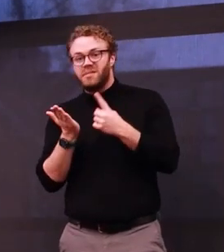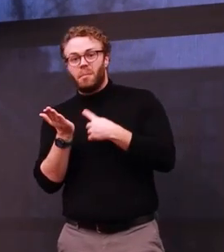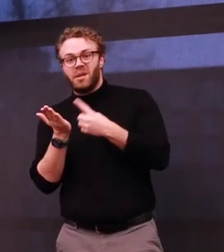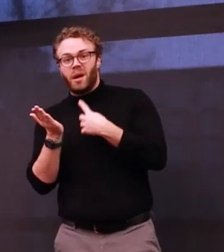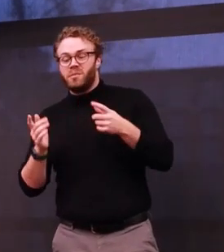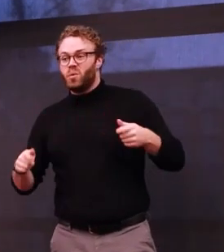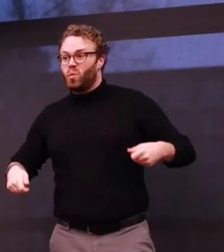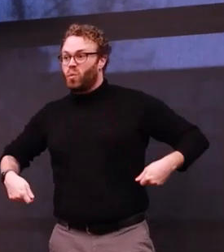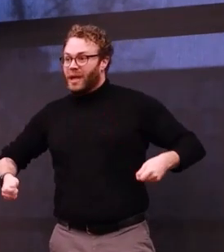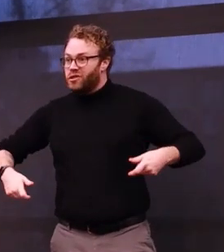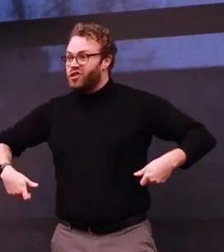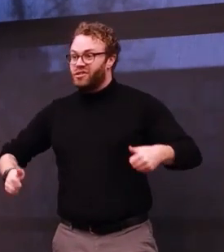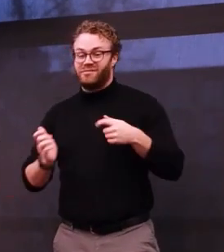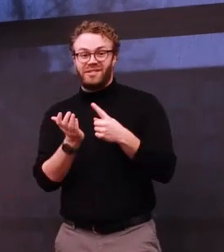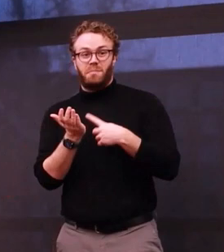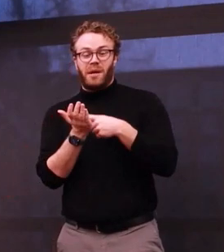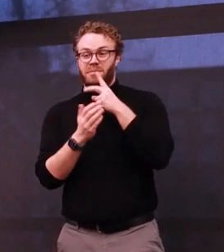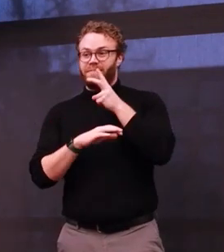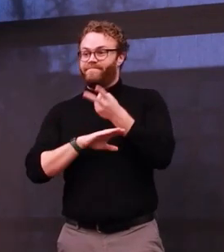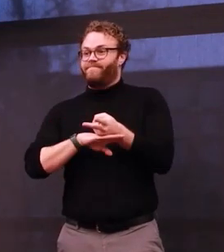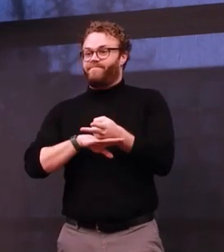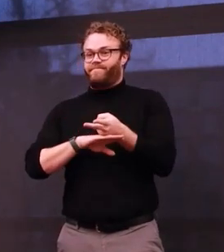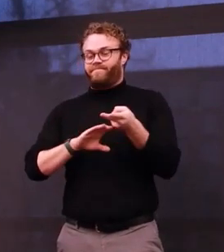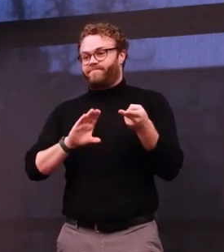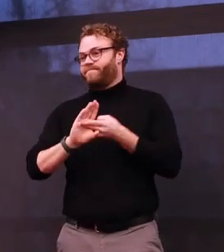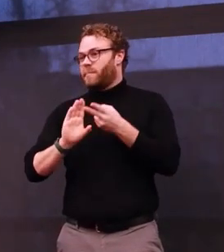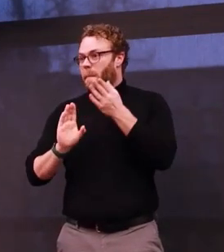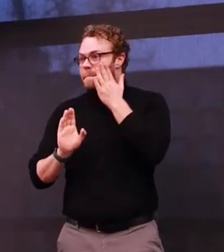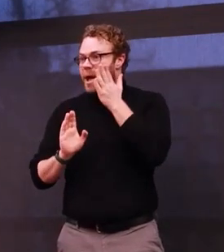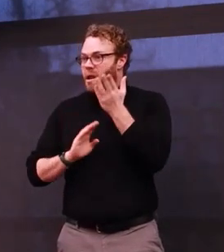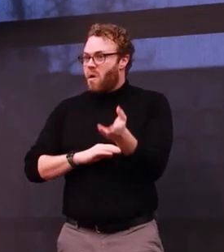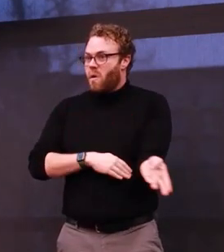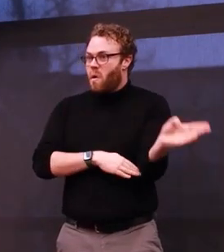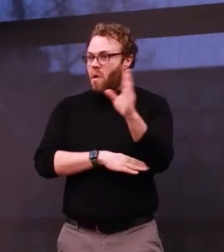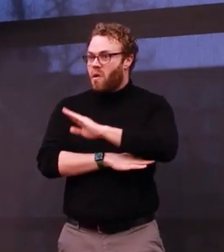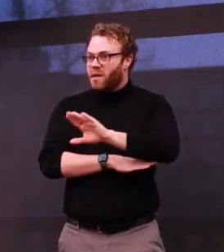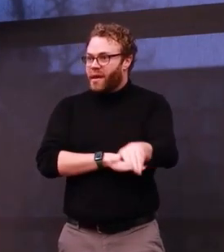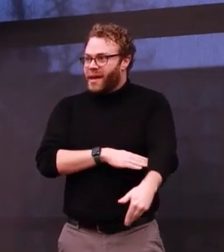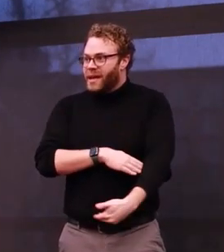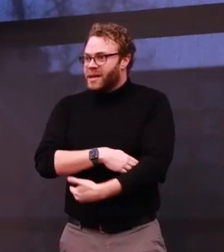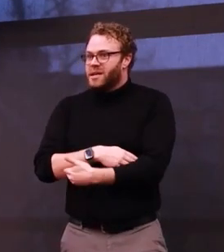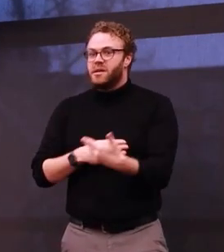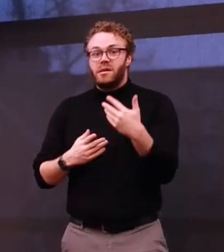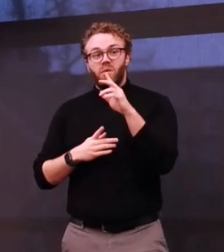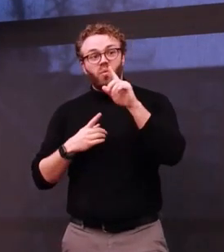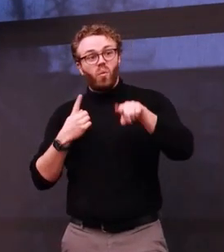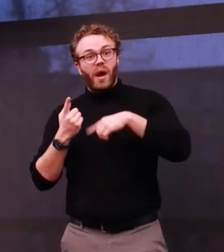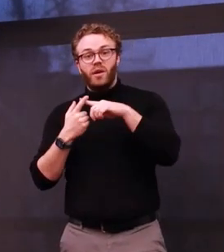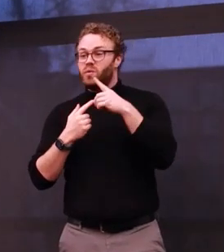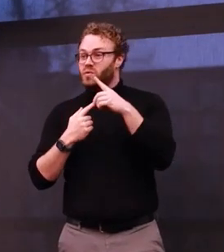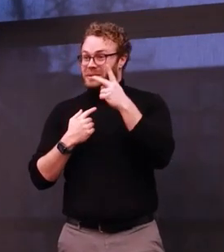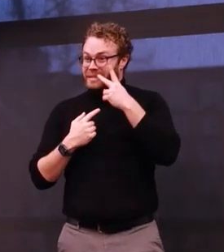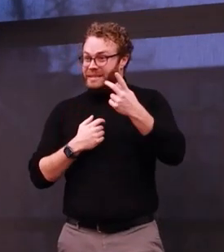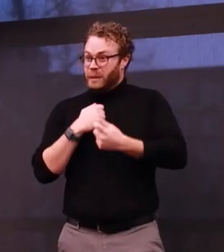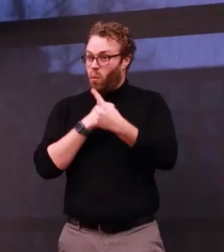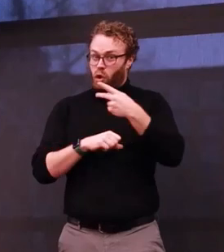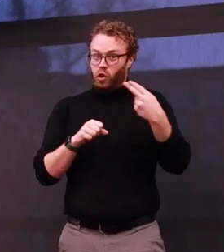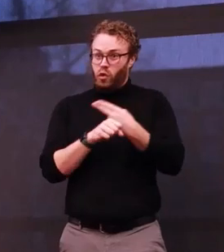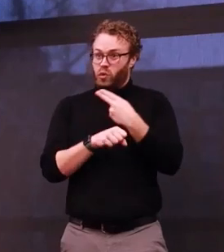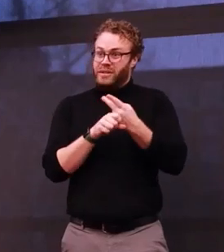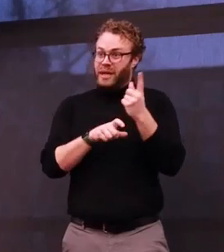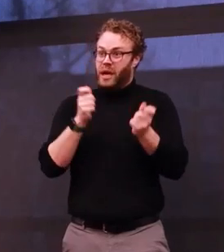I'll just have to stay in bed all day. So, next time you see somebody utilizing accommodations who doesn't look disabled,